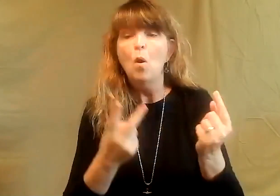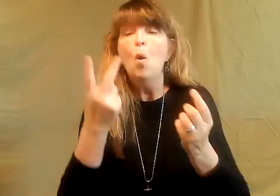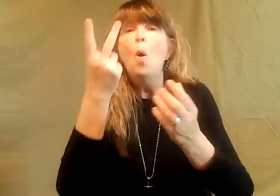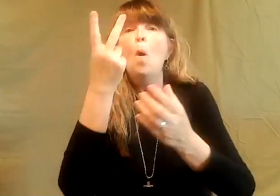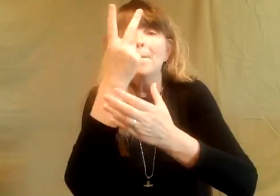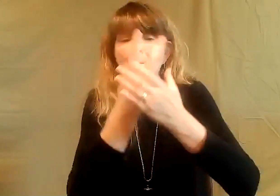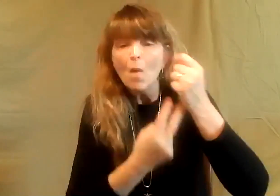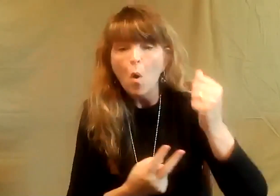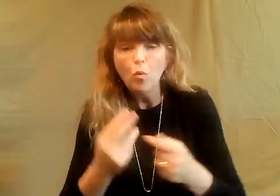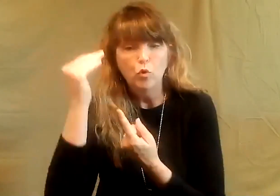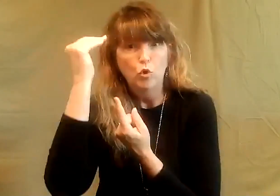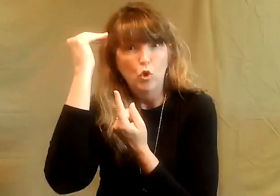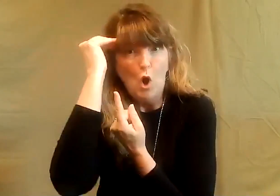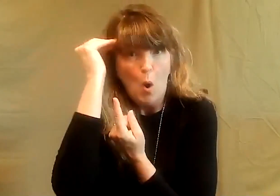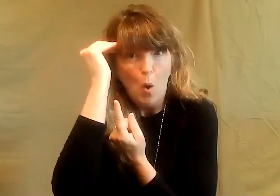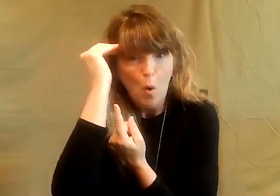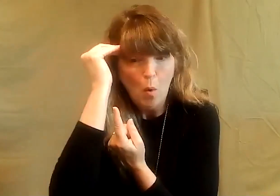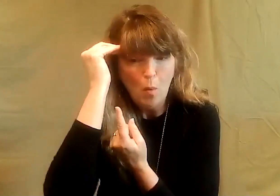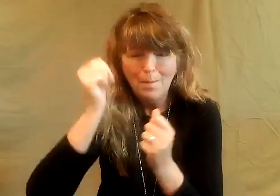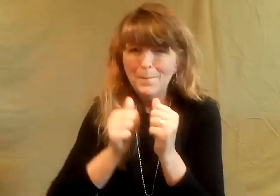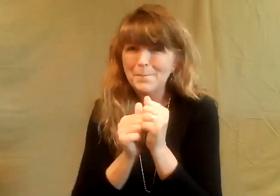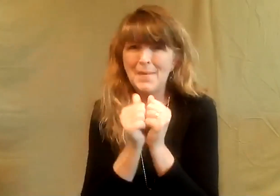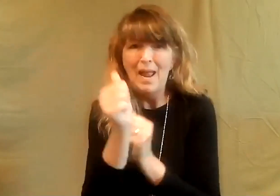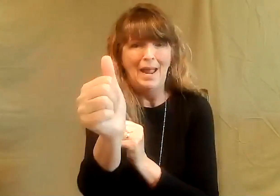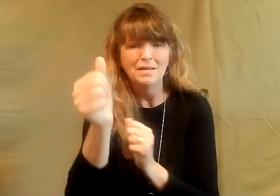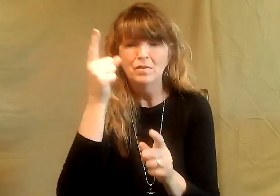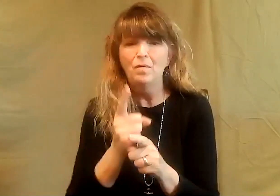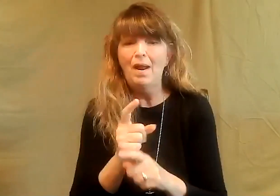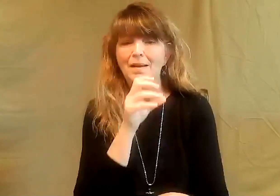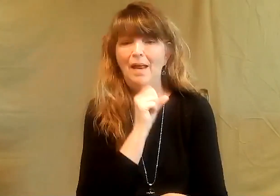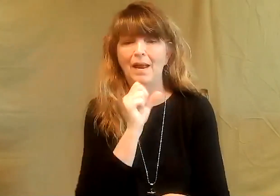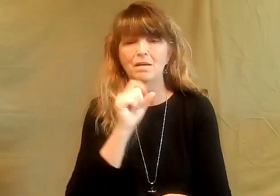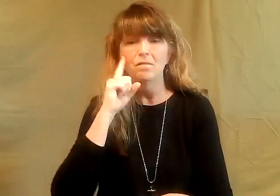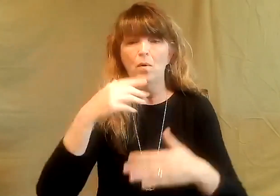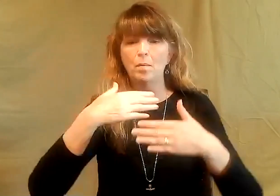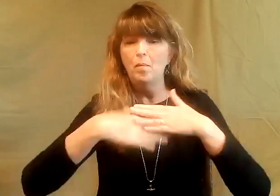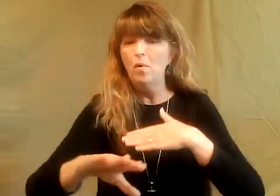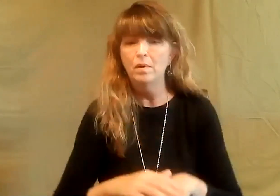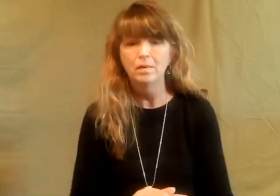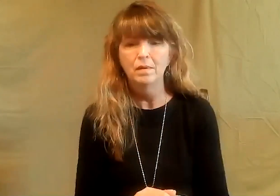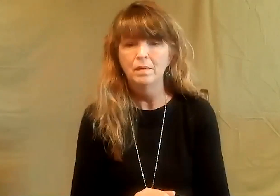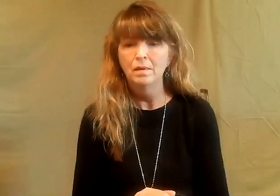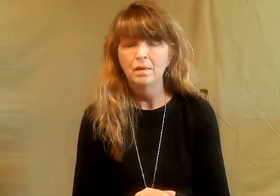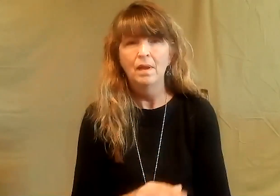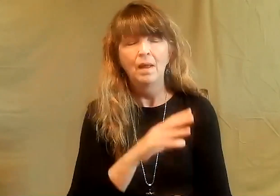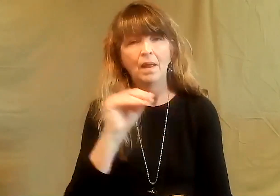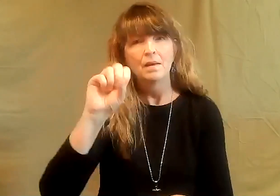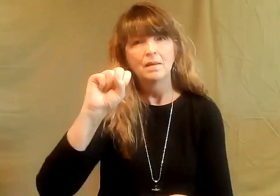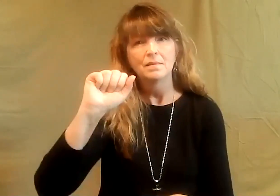they had come to an insurmountable wall but they both knew that they were well past the age of childbearing